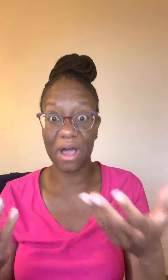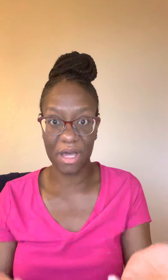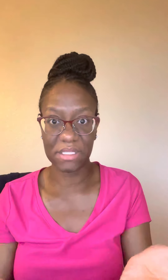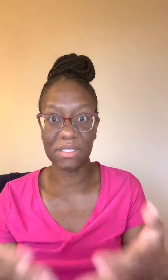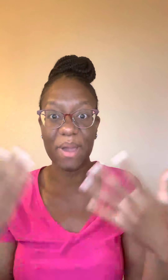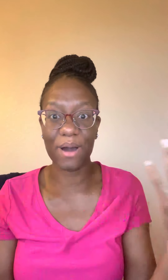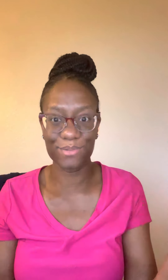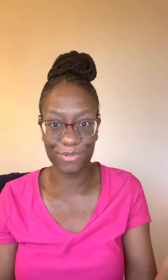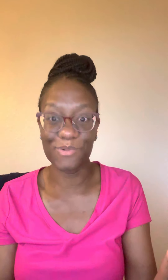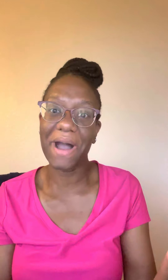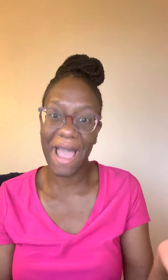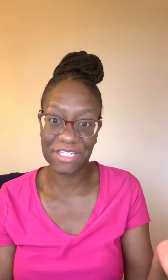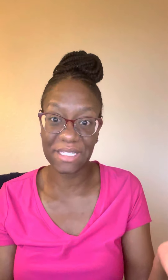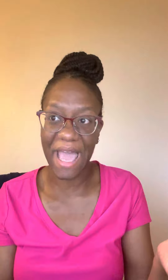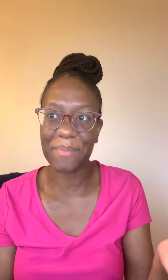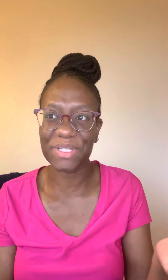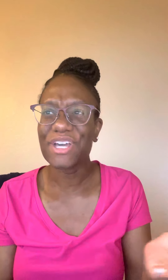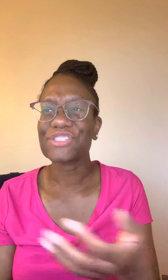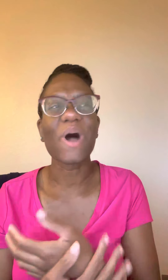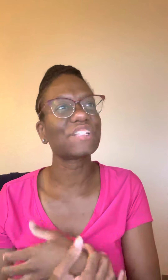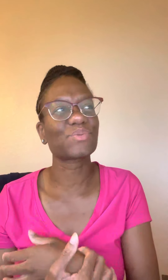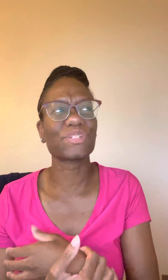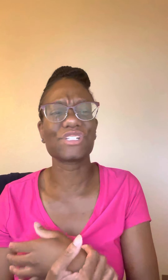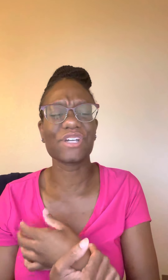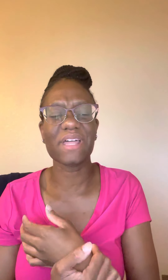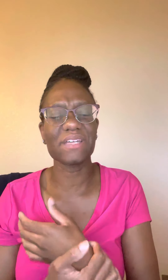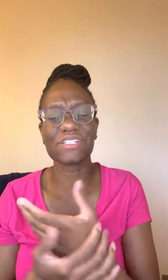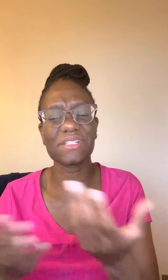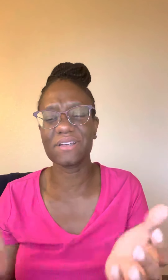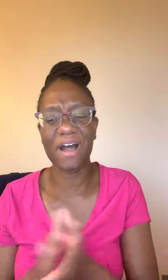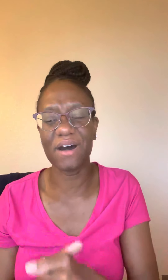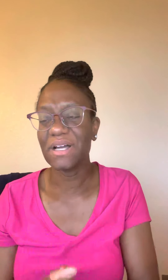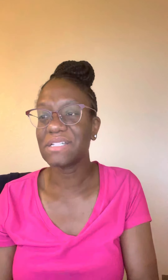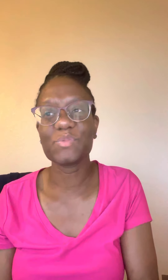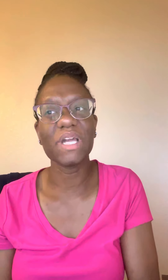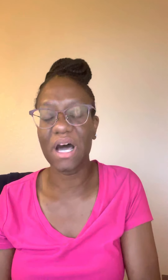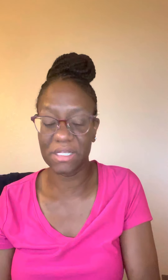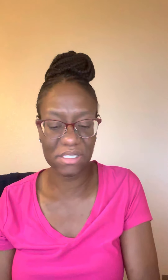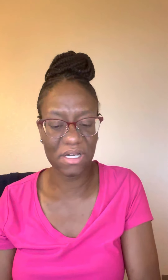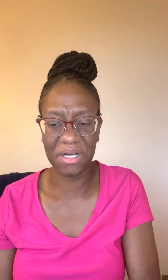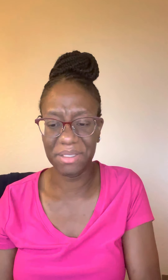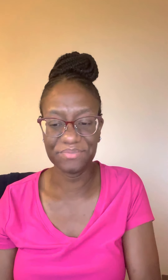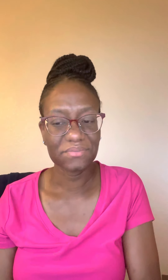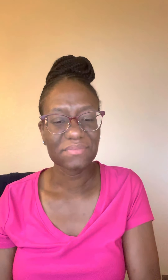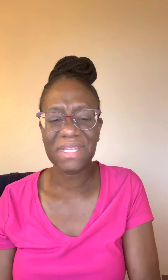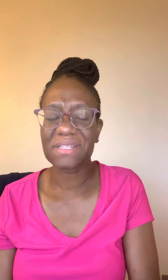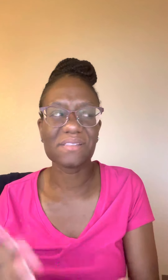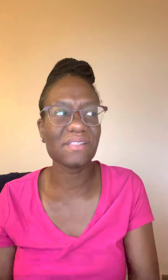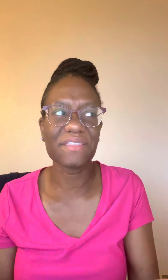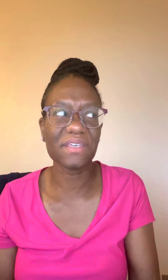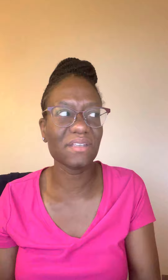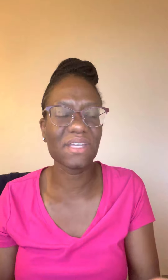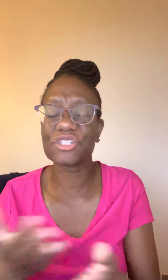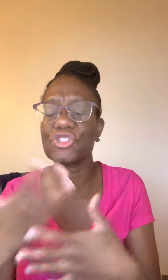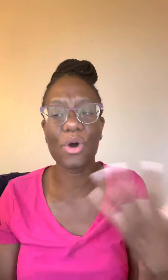honest about what actually happened. So I just wanted to share that and just tell y'all, just be honest. Um, it is nothing. It is no